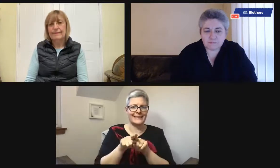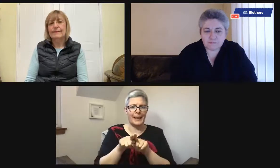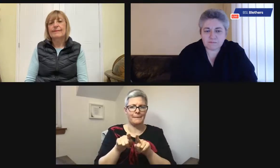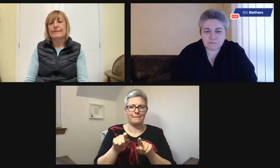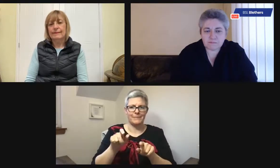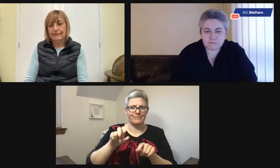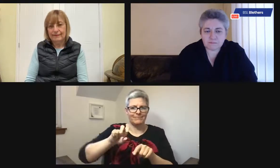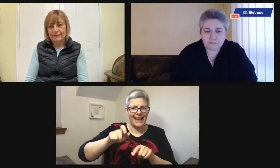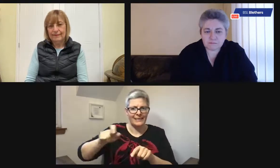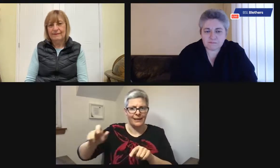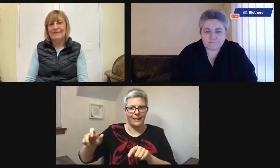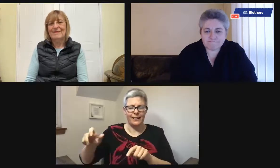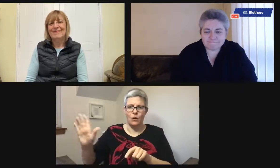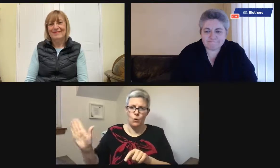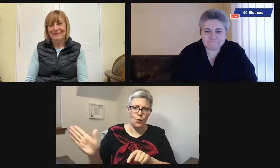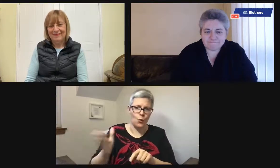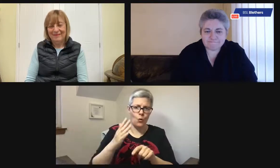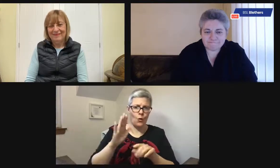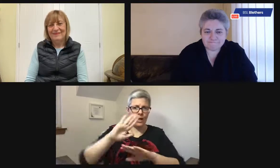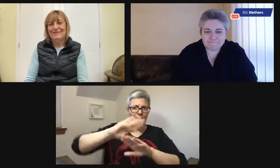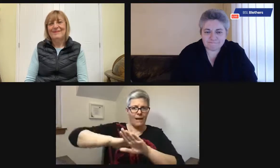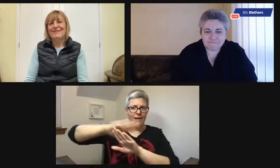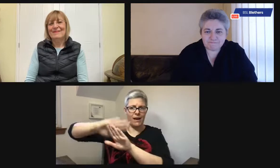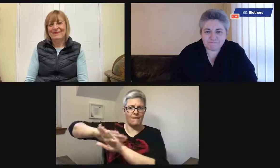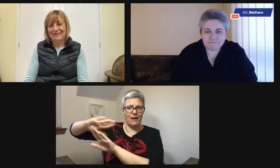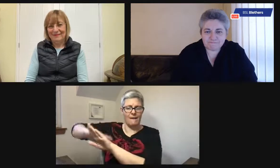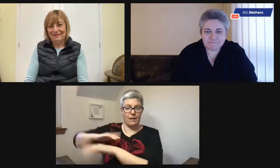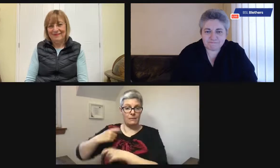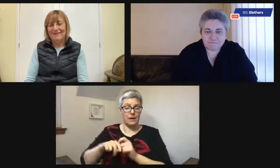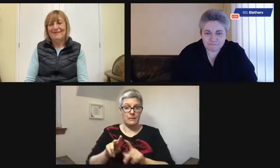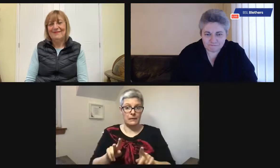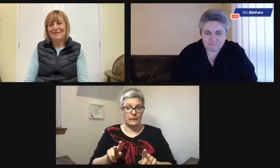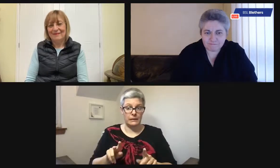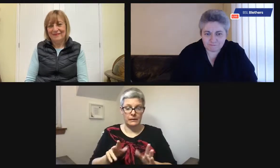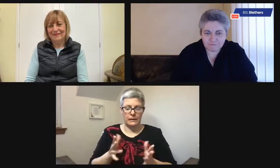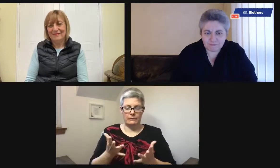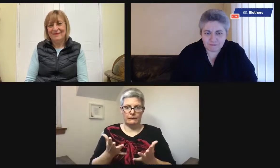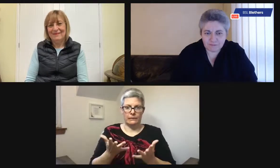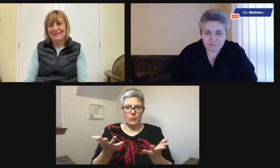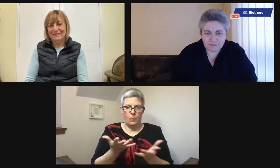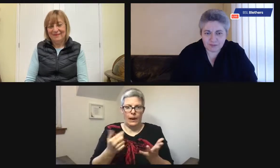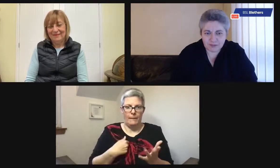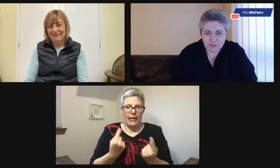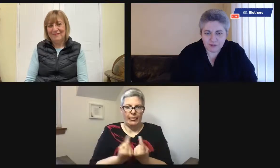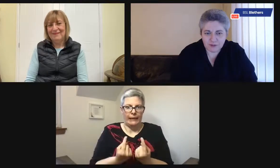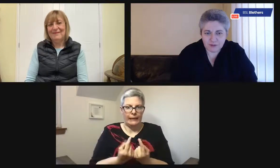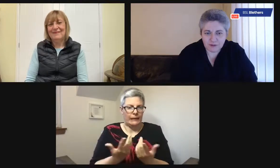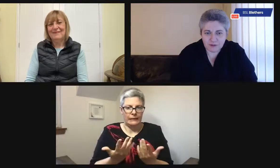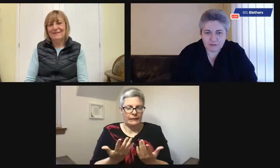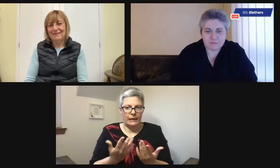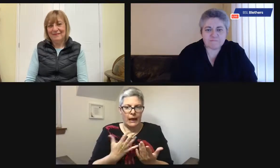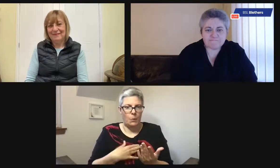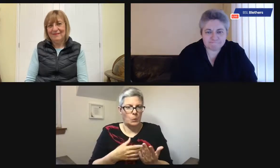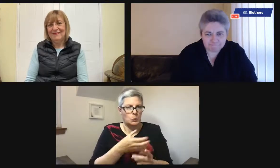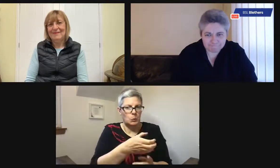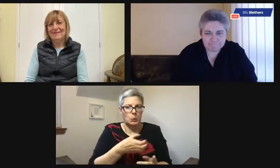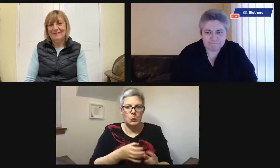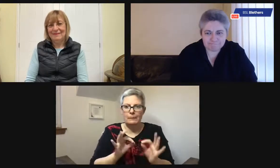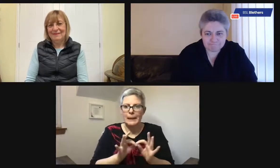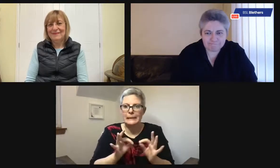all of your kitchen cupboards are all the same colour. All the handles are the same. They're all going to look the same. So you might not